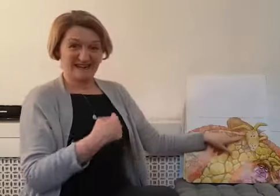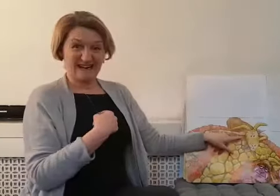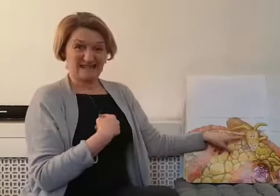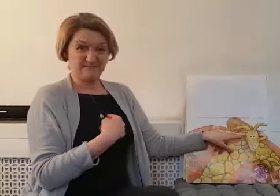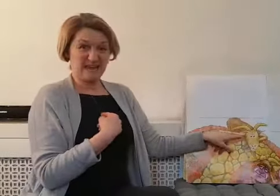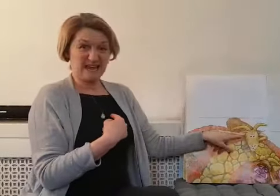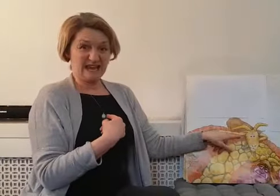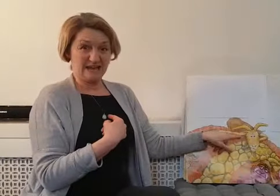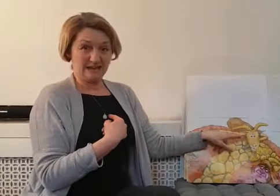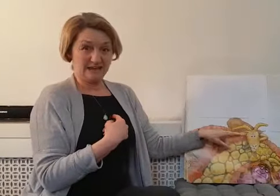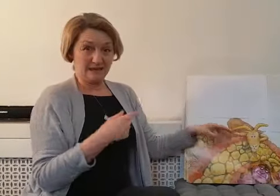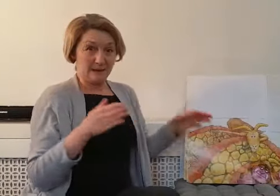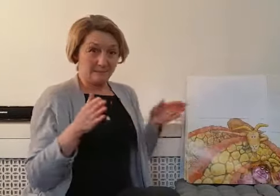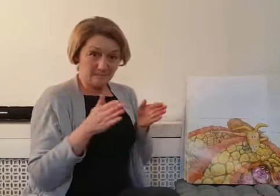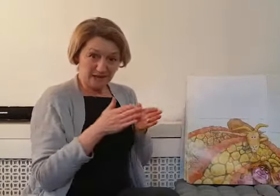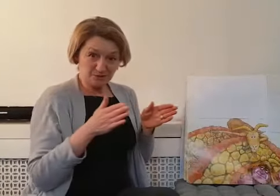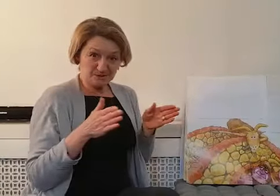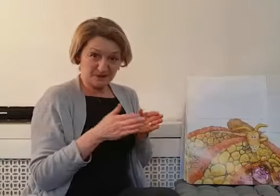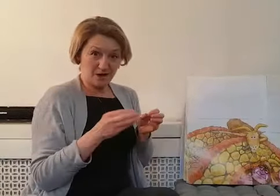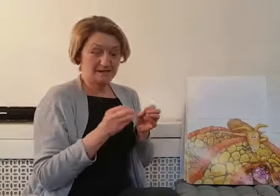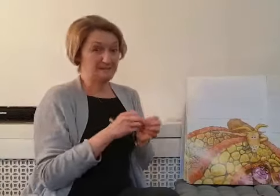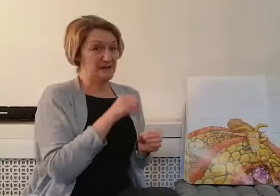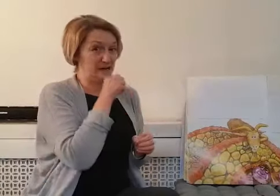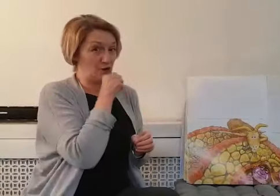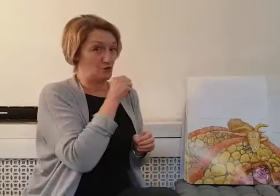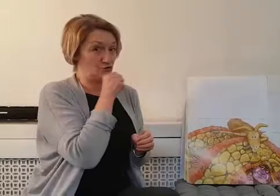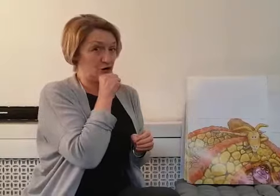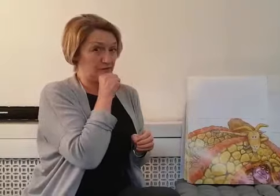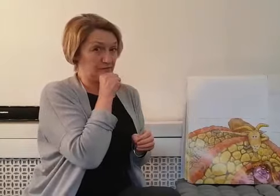It's me, middle-sized Billy Goat Gruff.